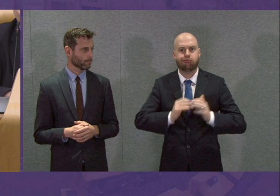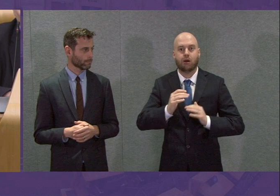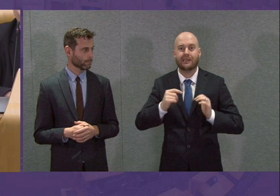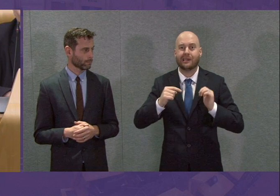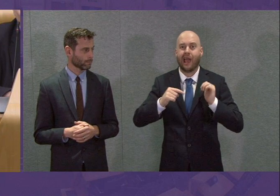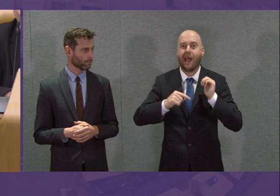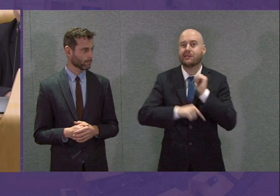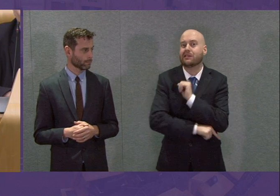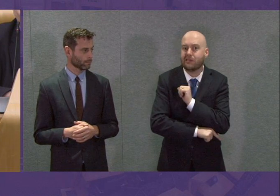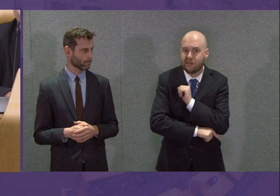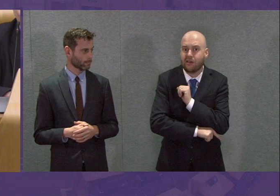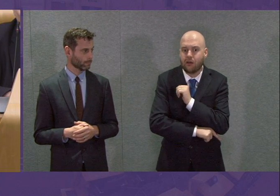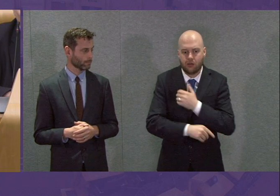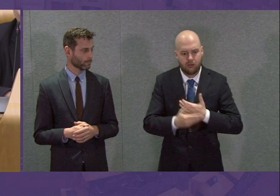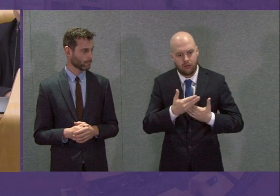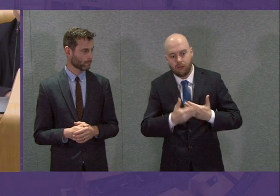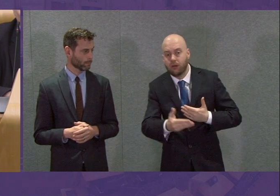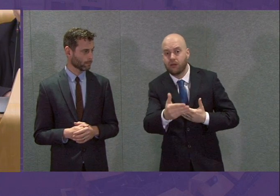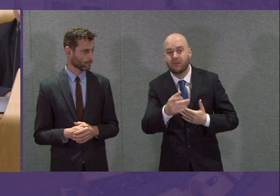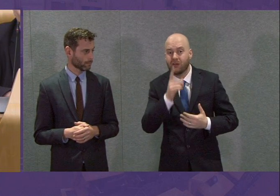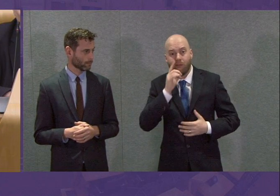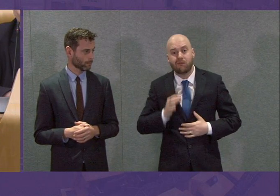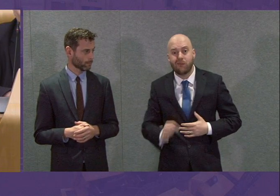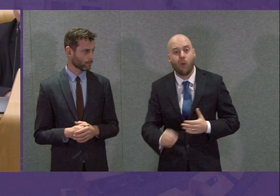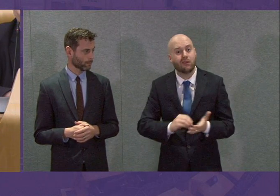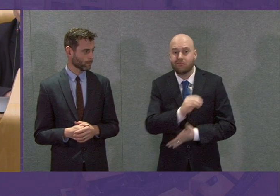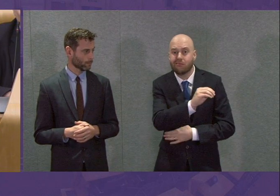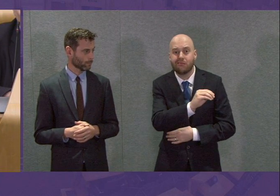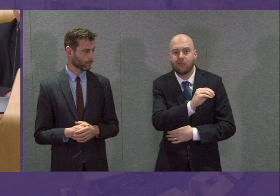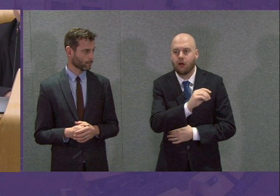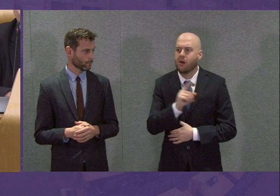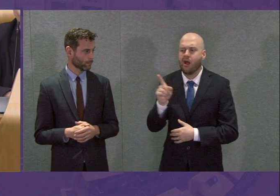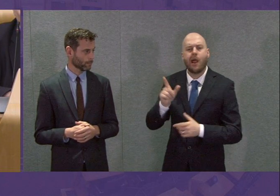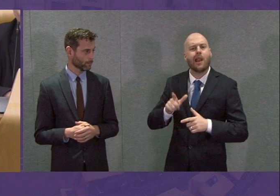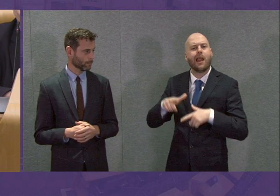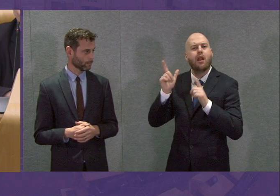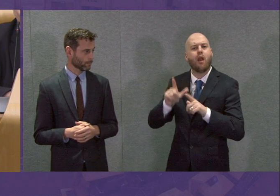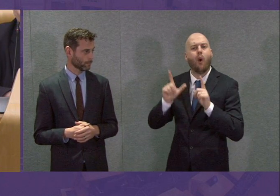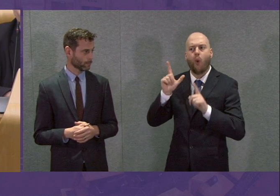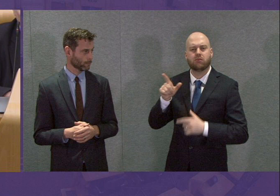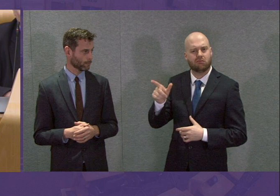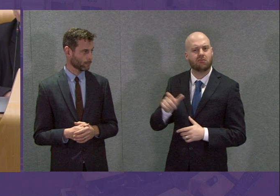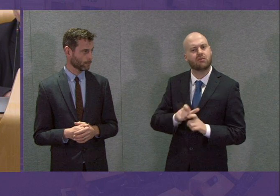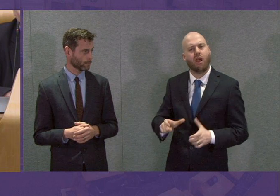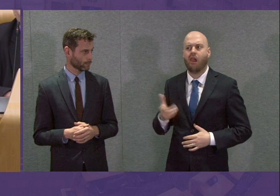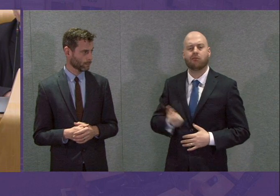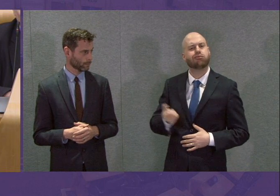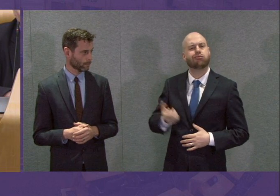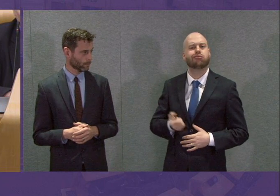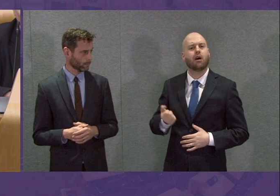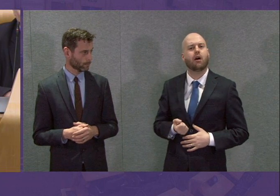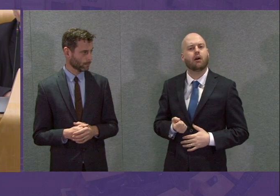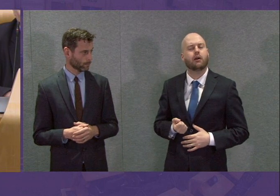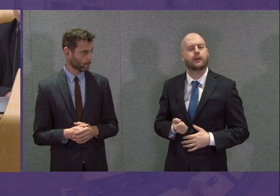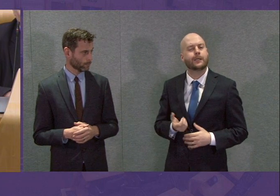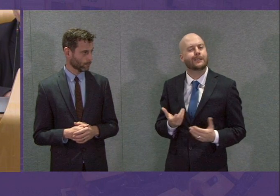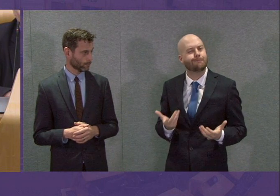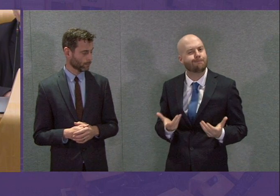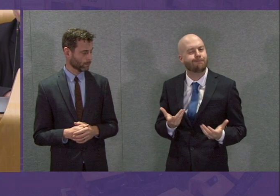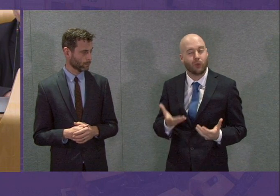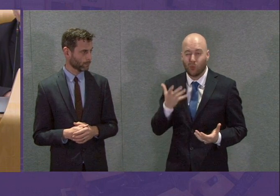while in many cases their landlords are benefiting from a mortgage holiday. Isn't it clear that we need a complete